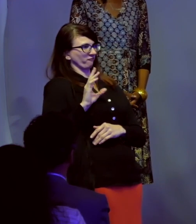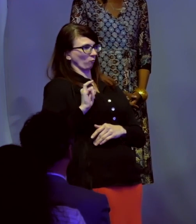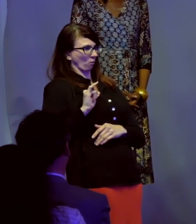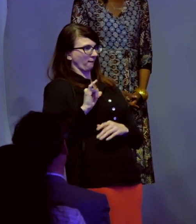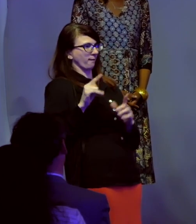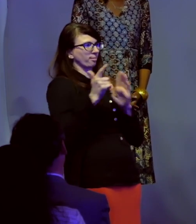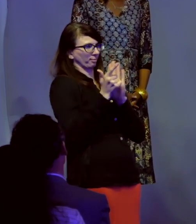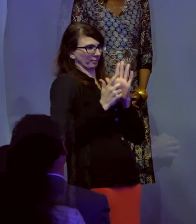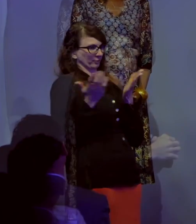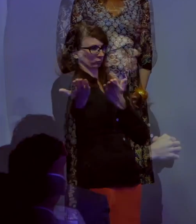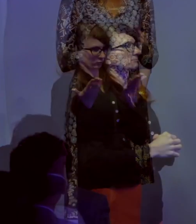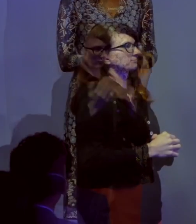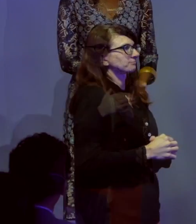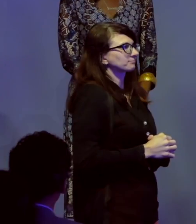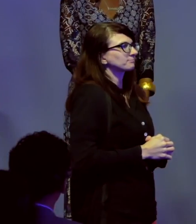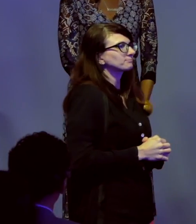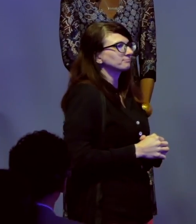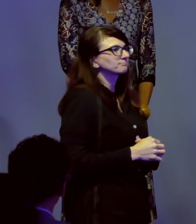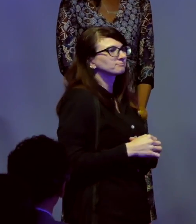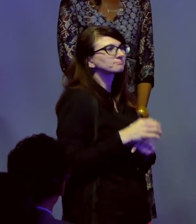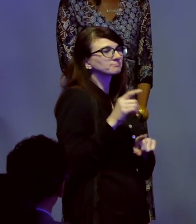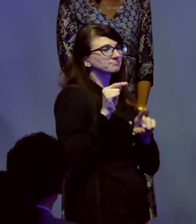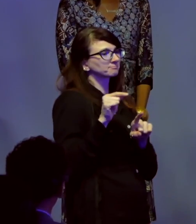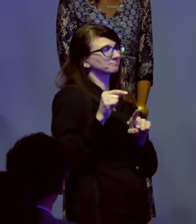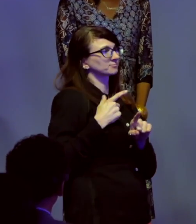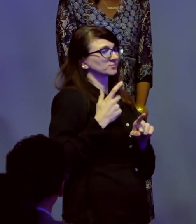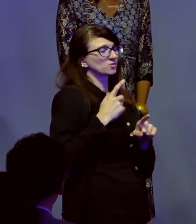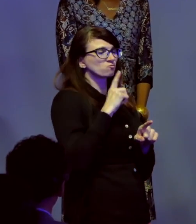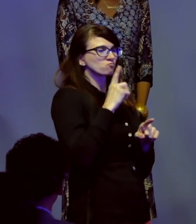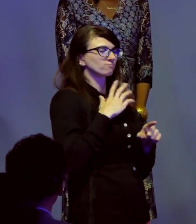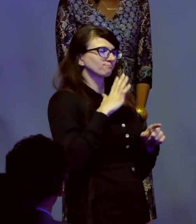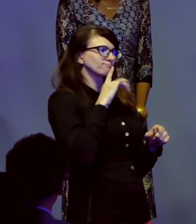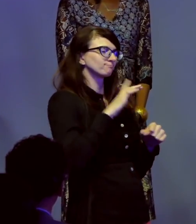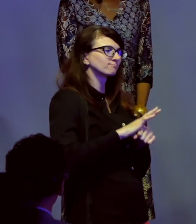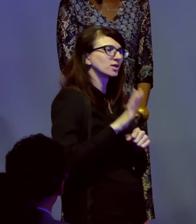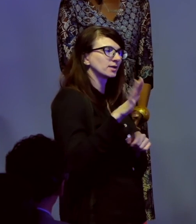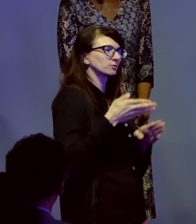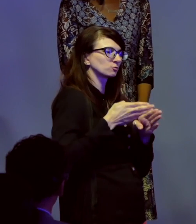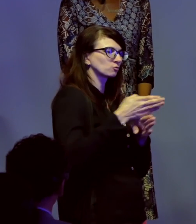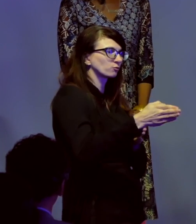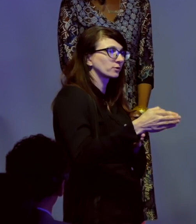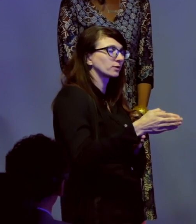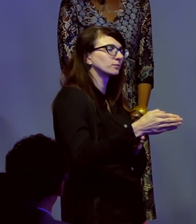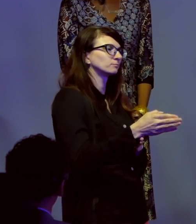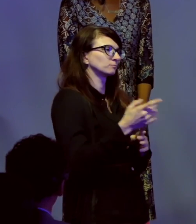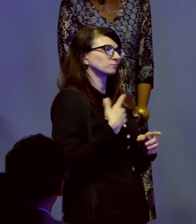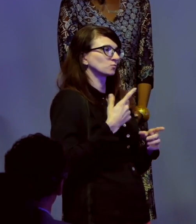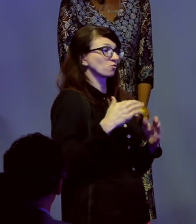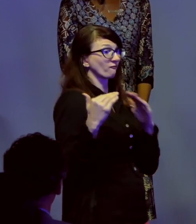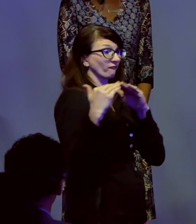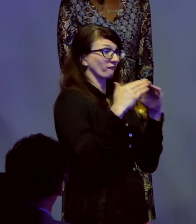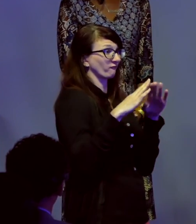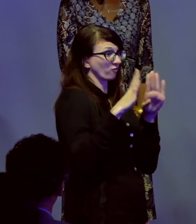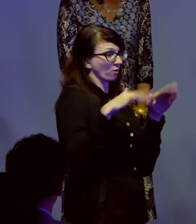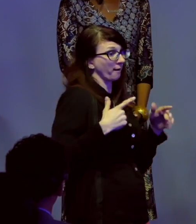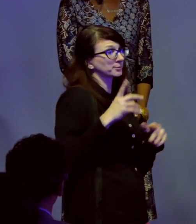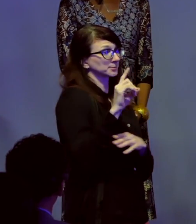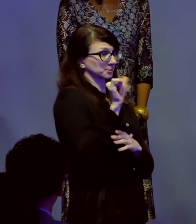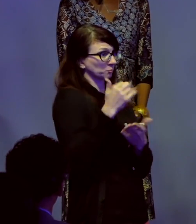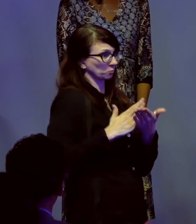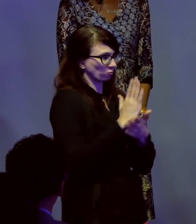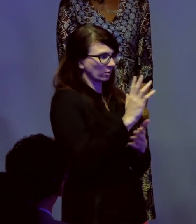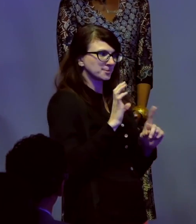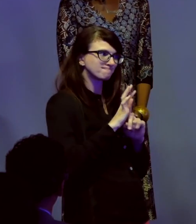Kevin Kremen. Kevin has dedicated his career to enforcing fair housing rights and disability rights.